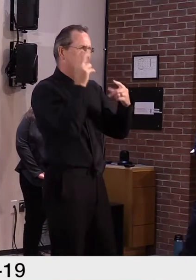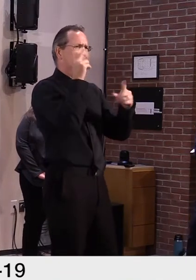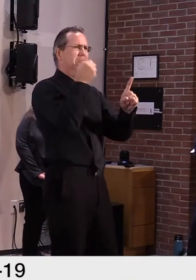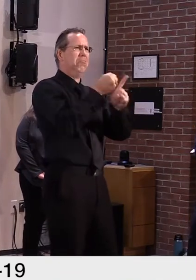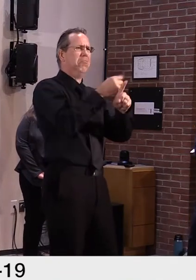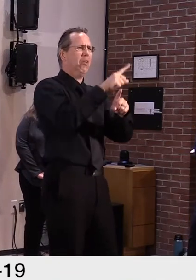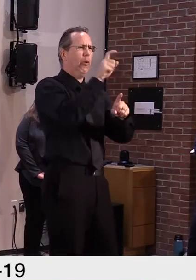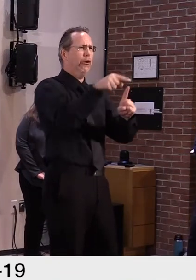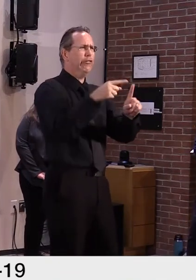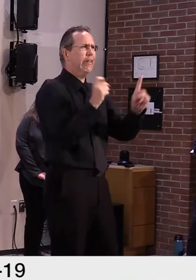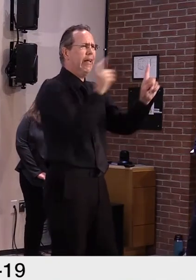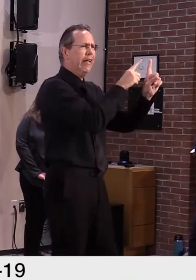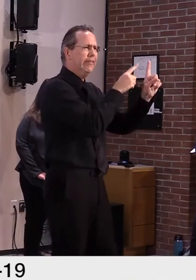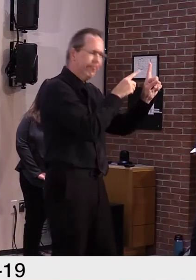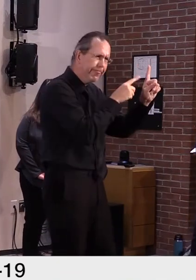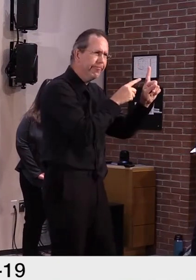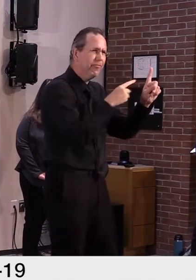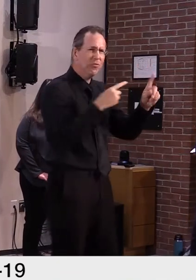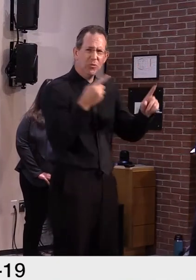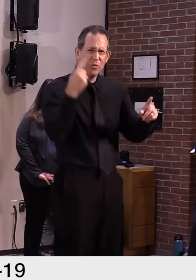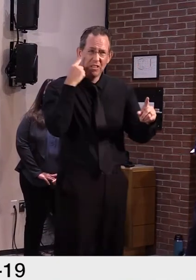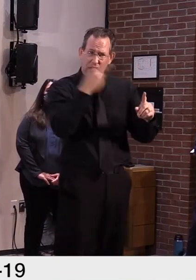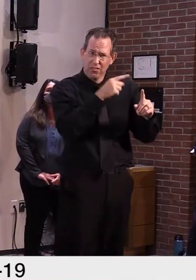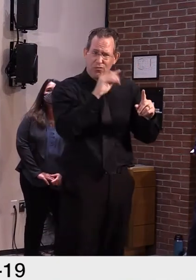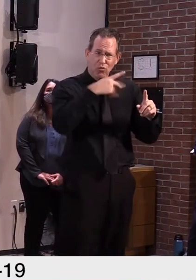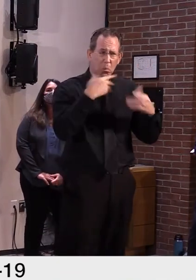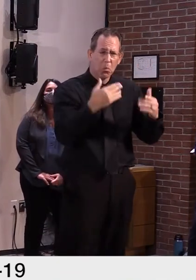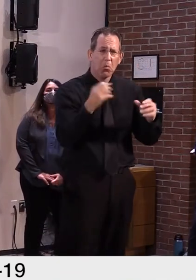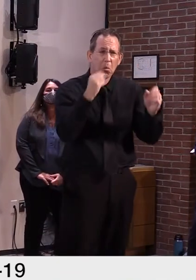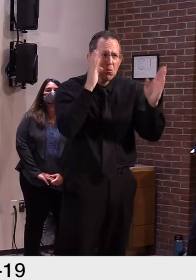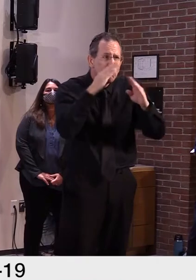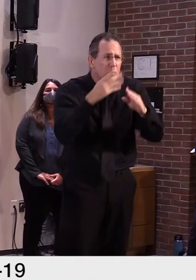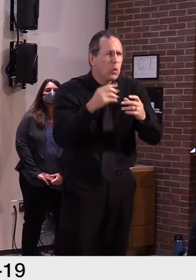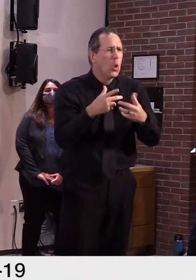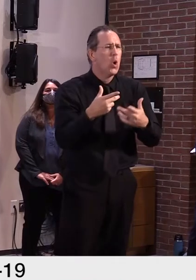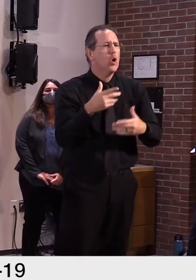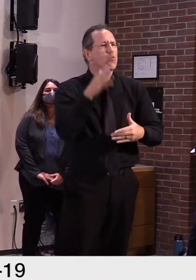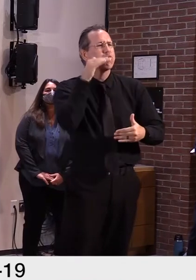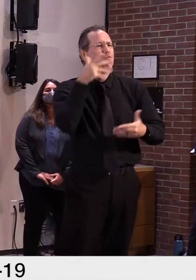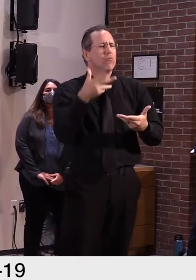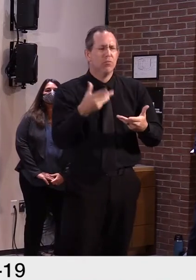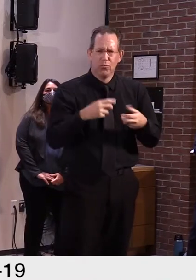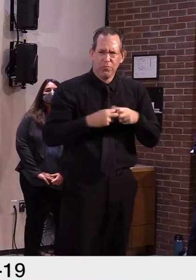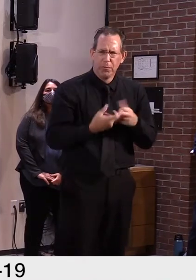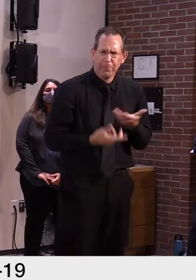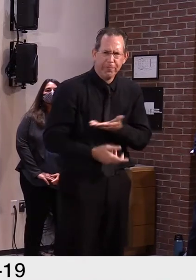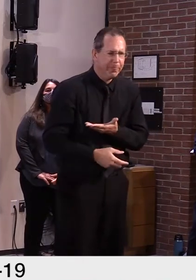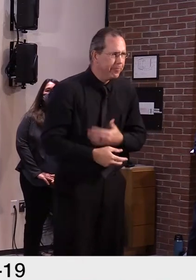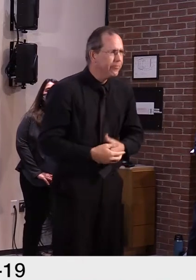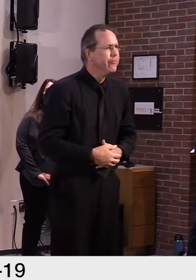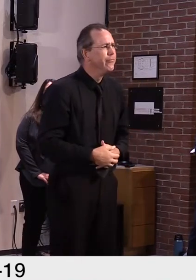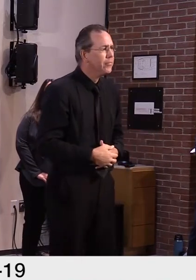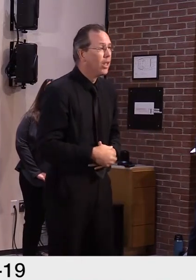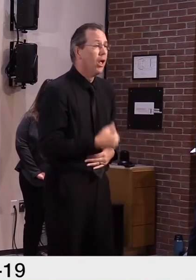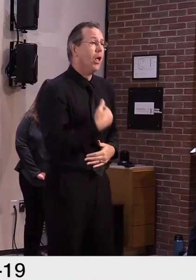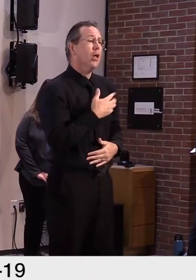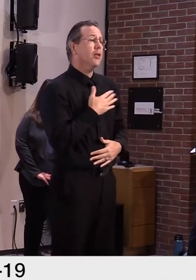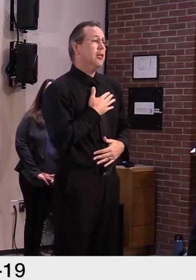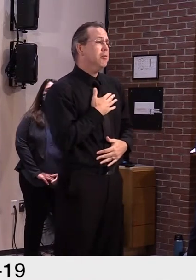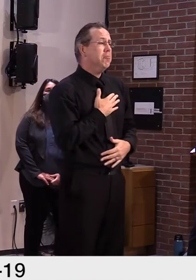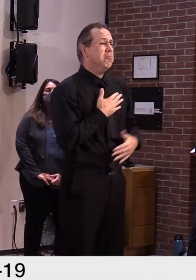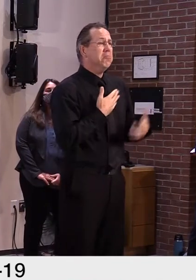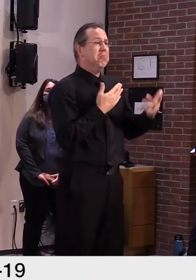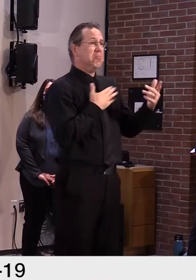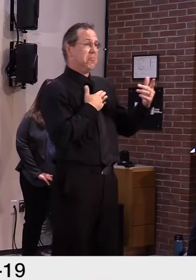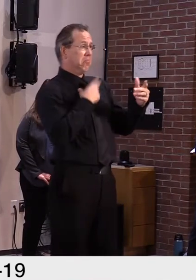afraid. It's just creating more confusion, more confrontation, and it's unnecessary. And